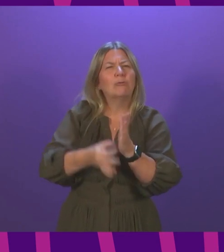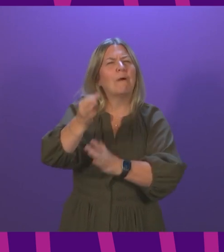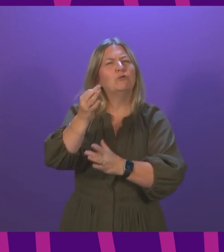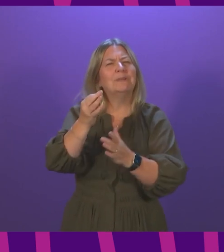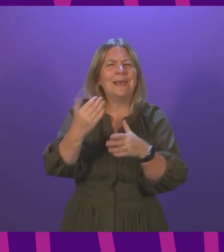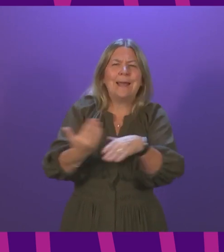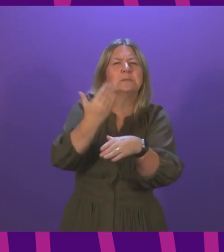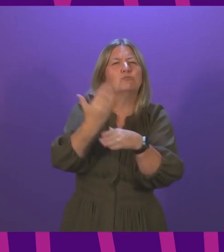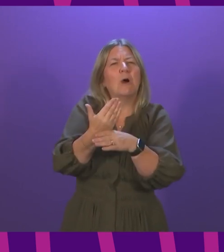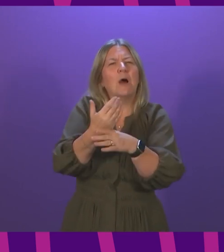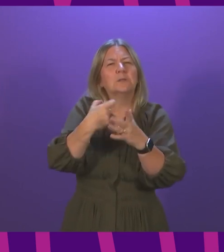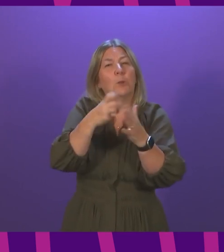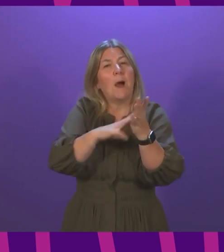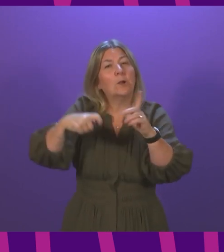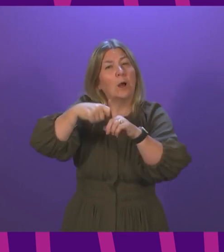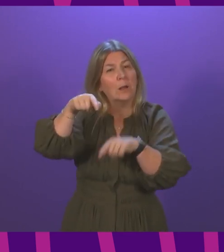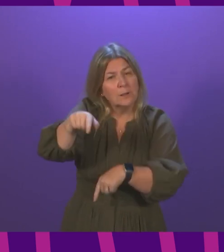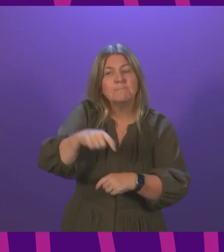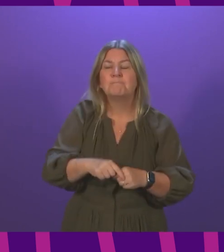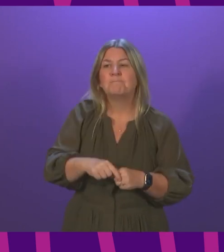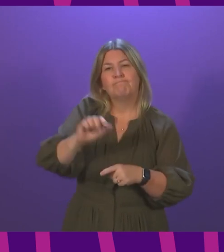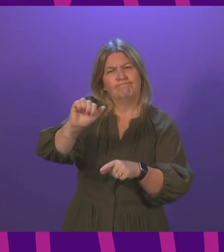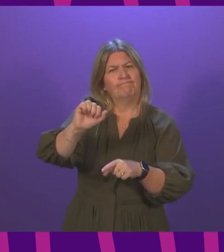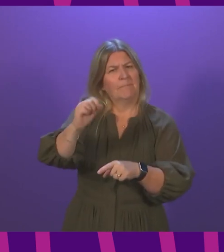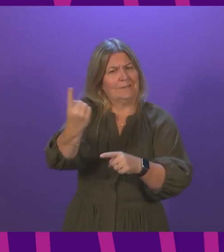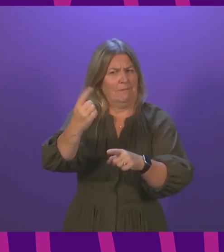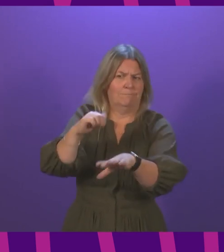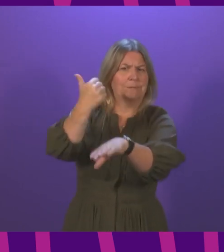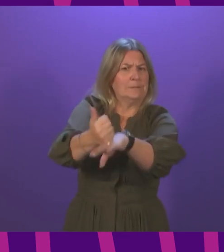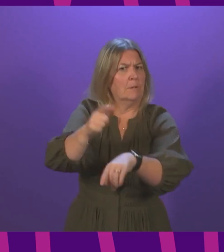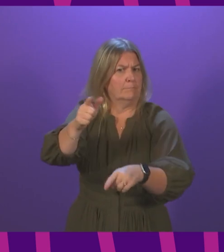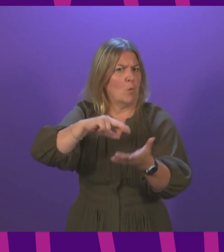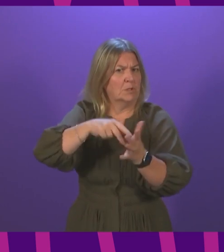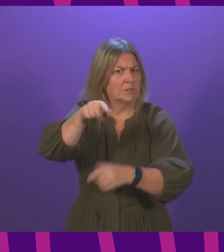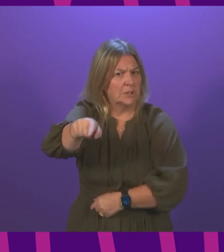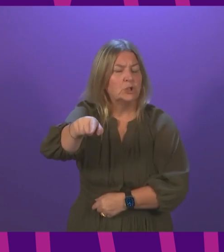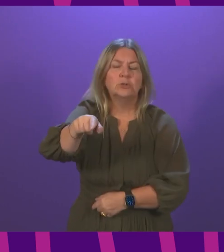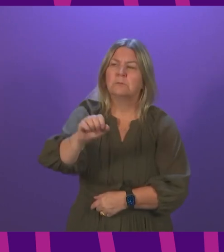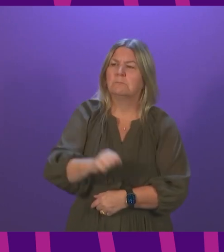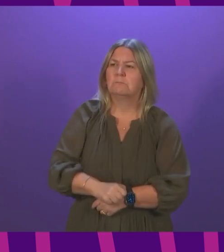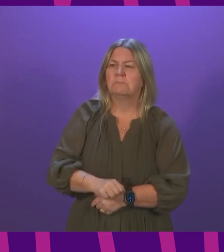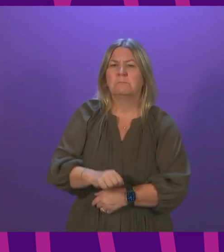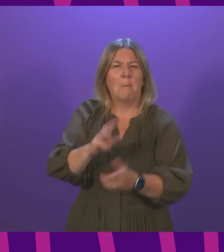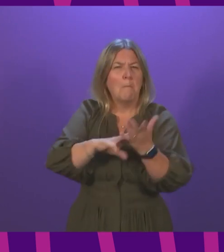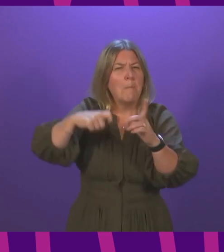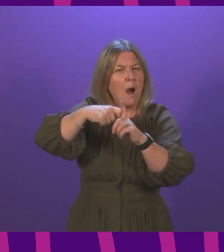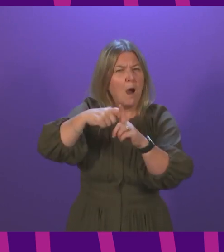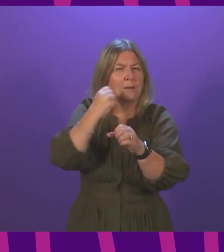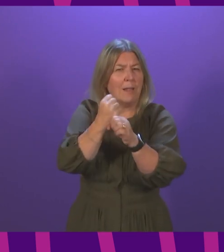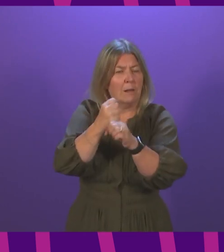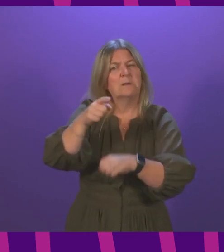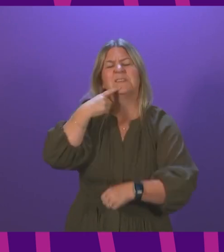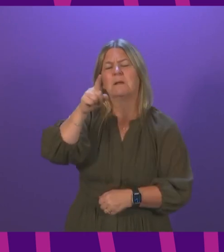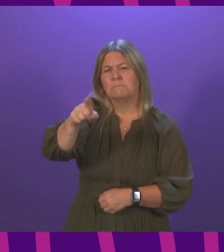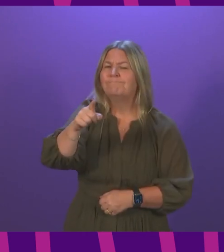Kilmarnock. The founder, Mark Gallagher, says that people have and these are his words – given up trying to access treatment because